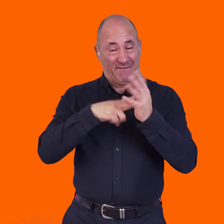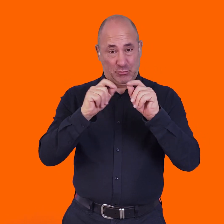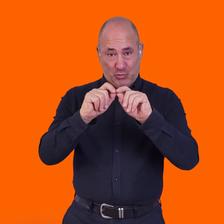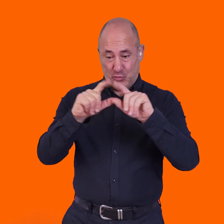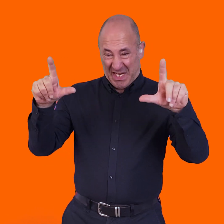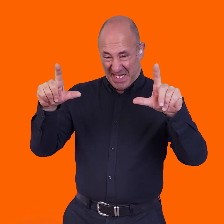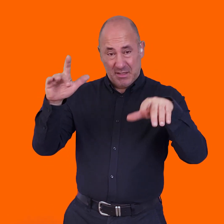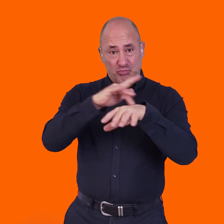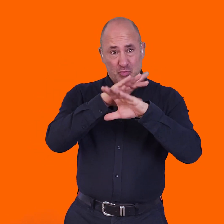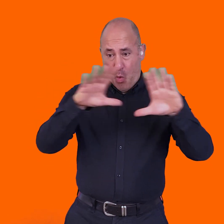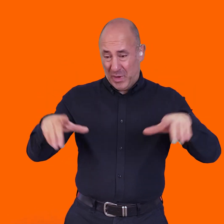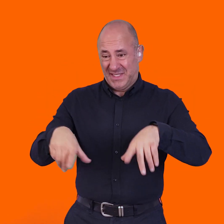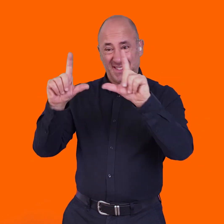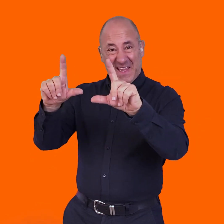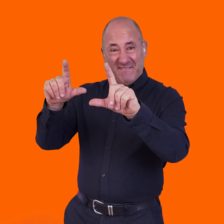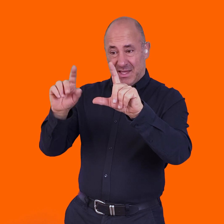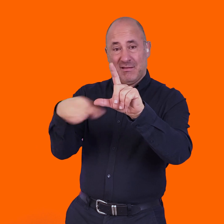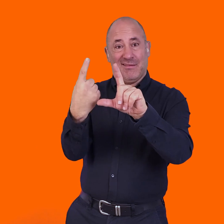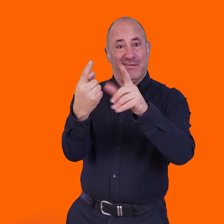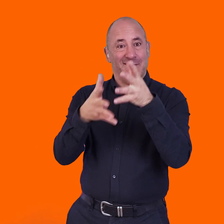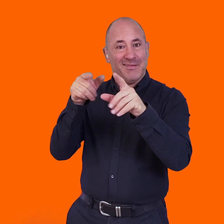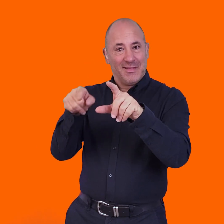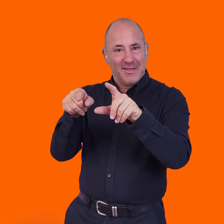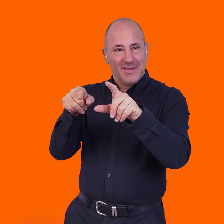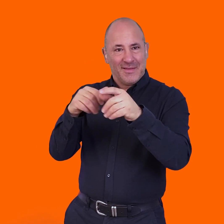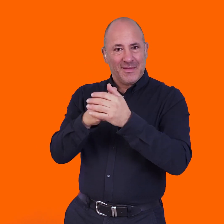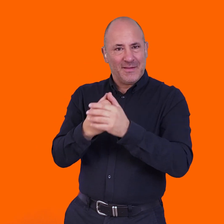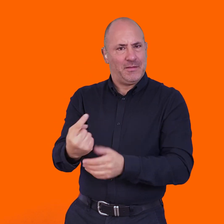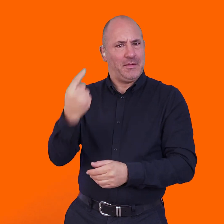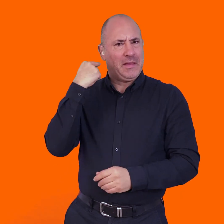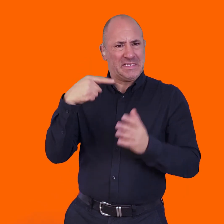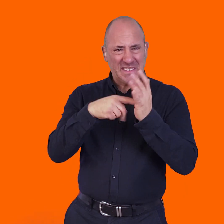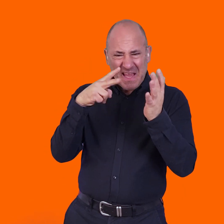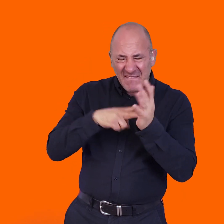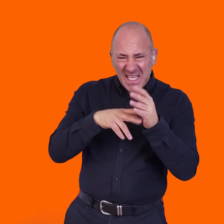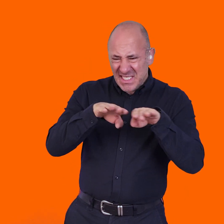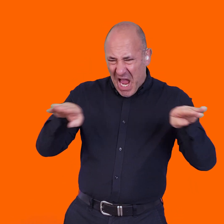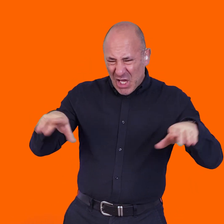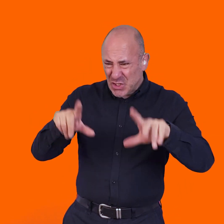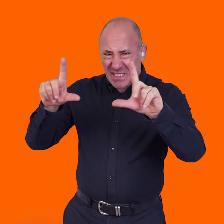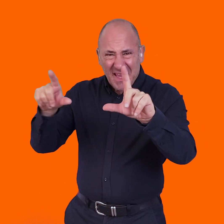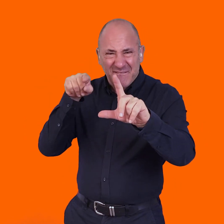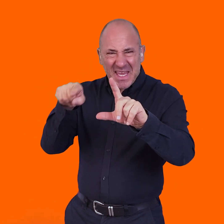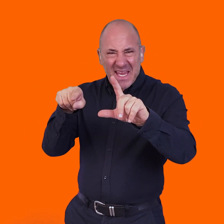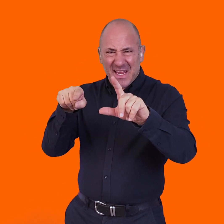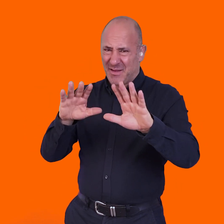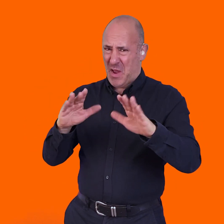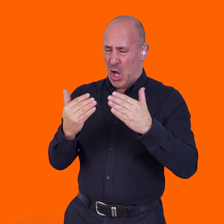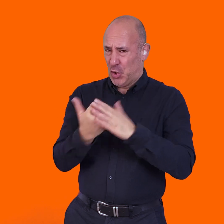TV screen inside the sets. And at that point, TVs on stage were quite new